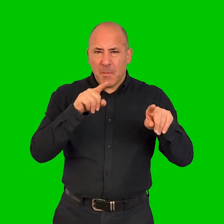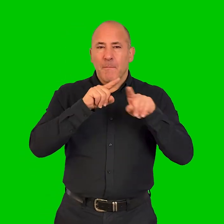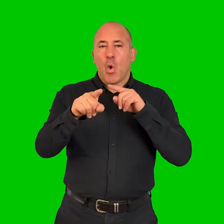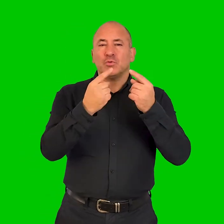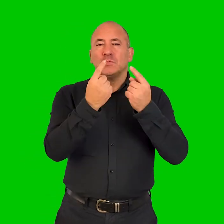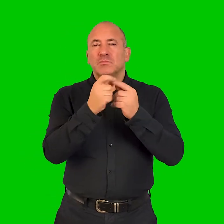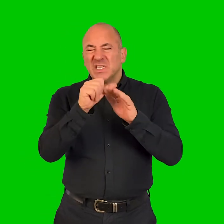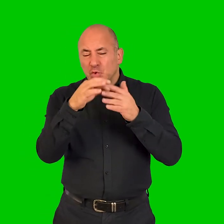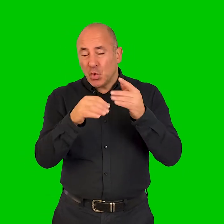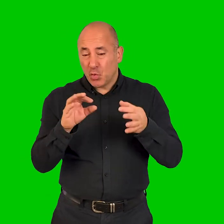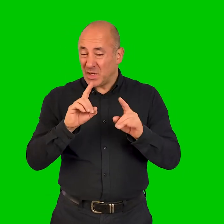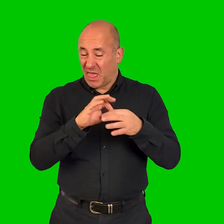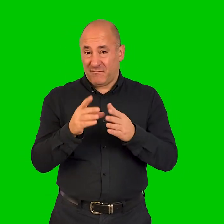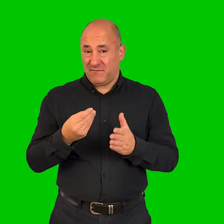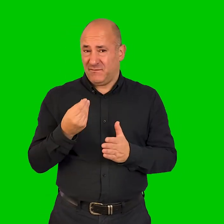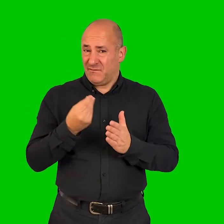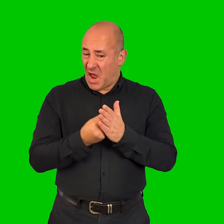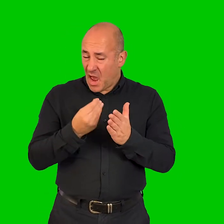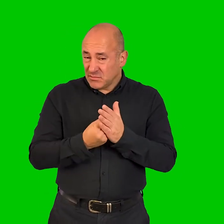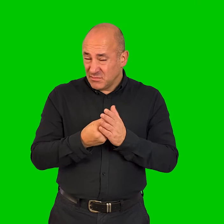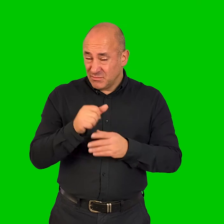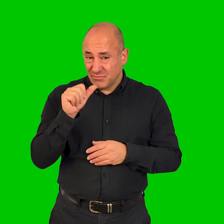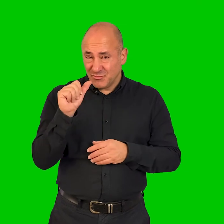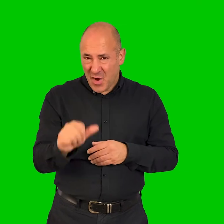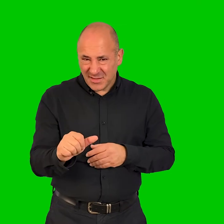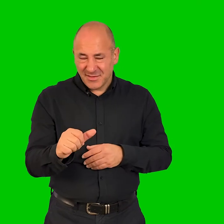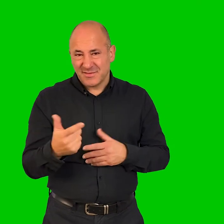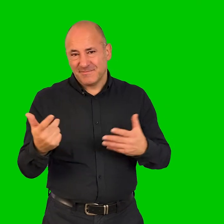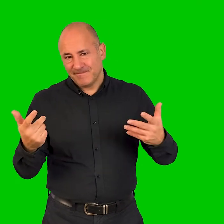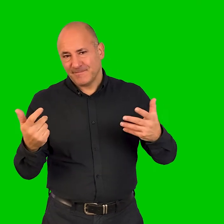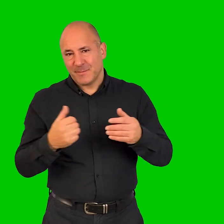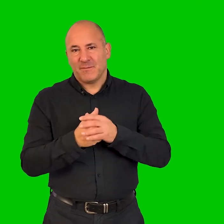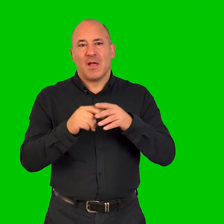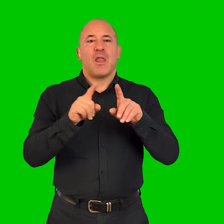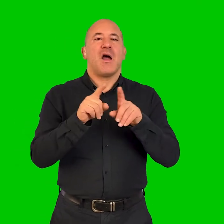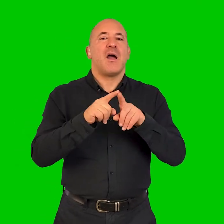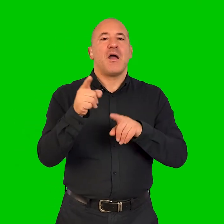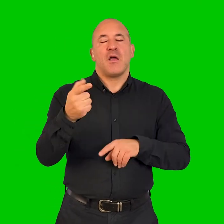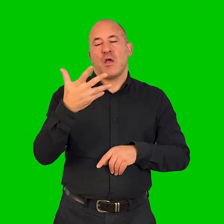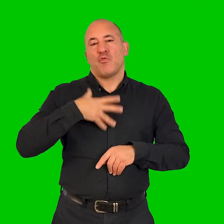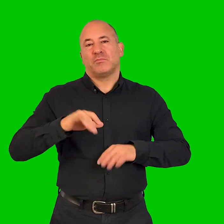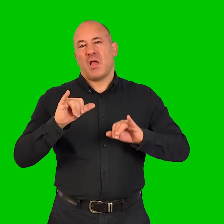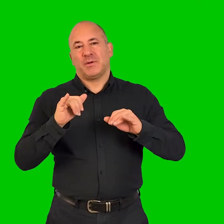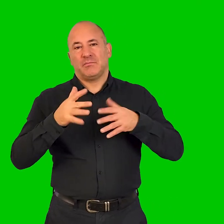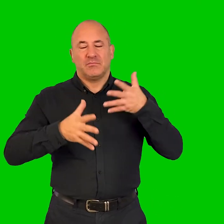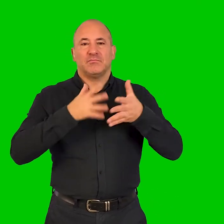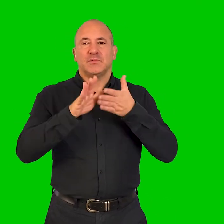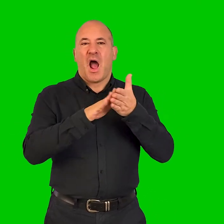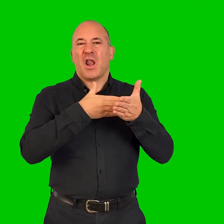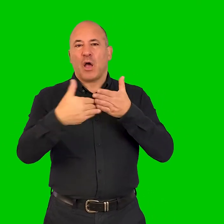or a particular event, often those issues are, linked financially, aren't they? know, well, you